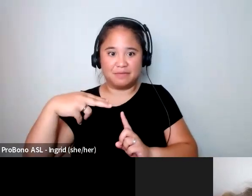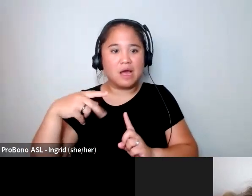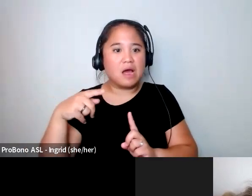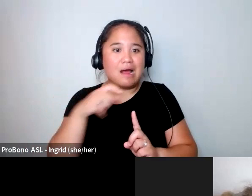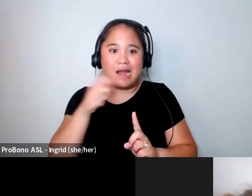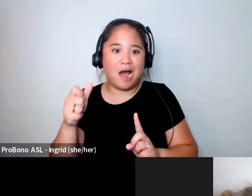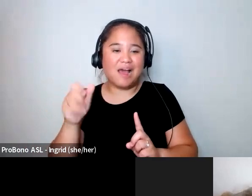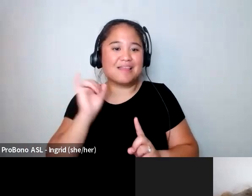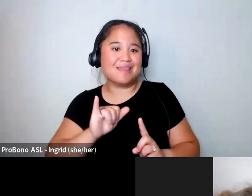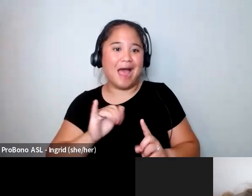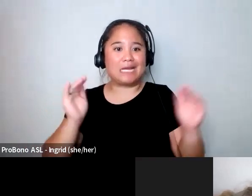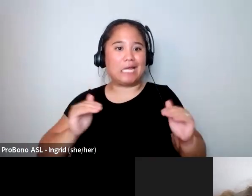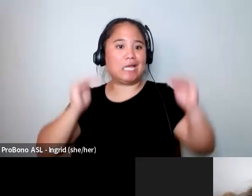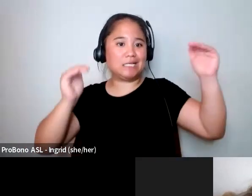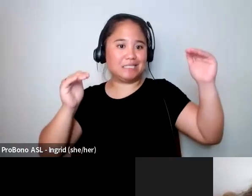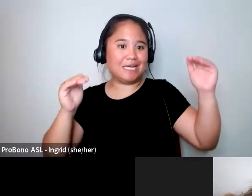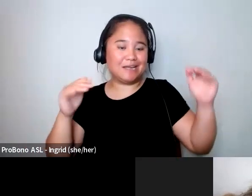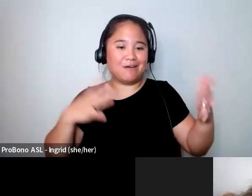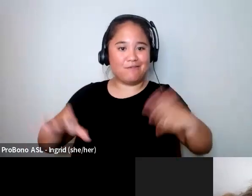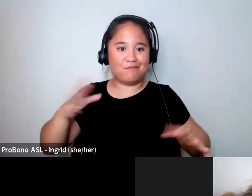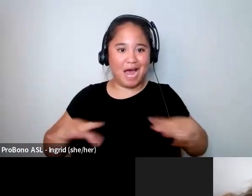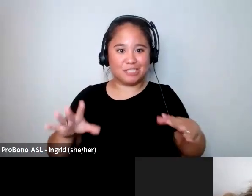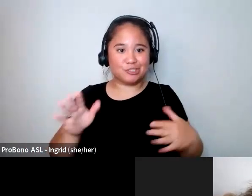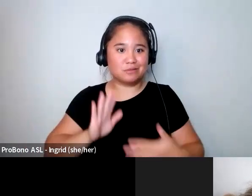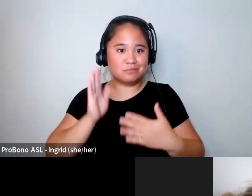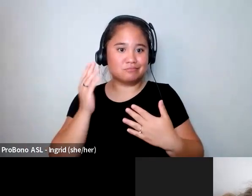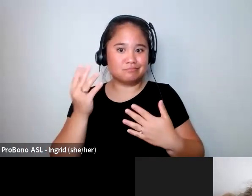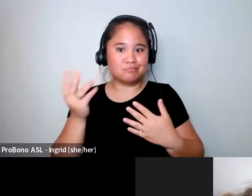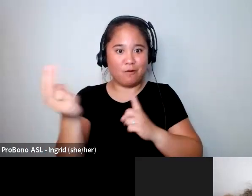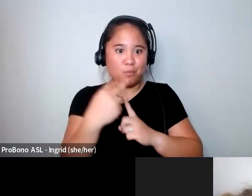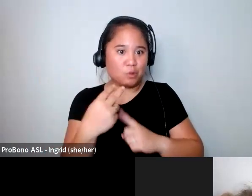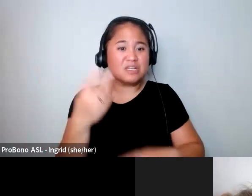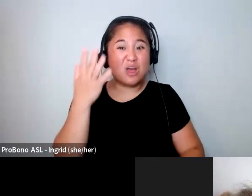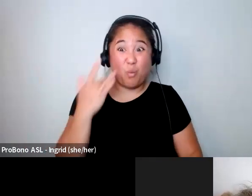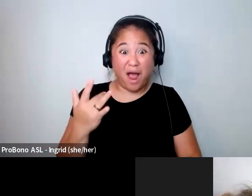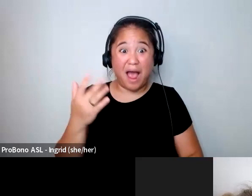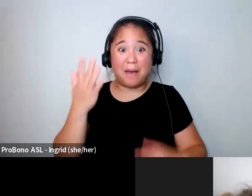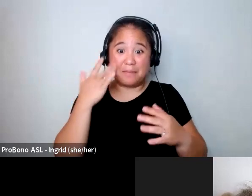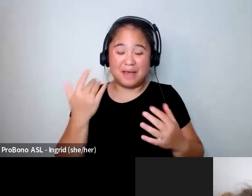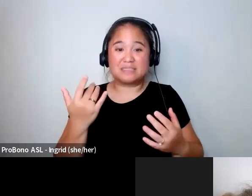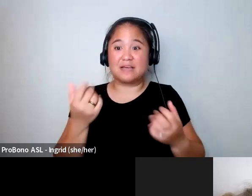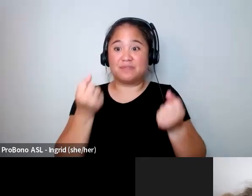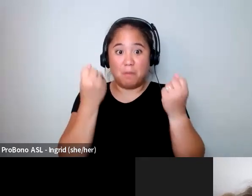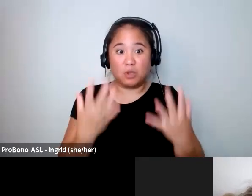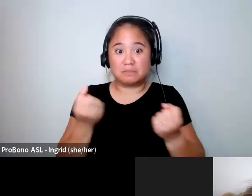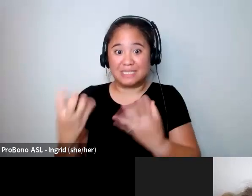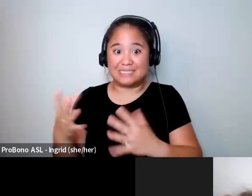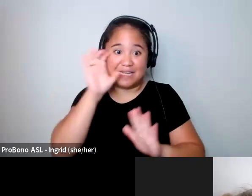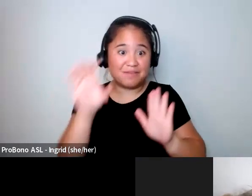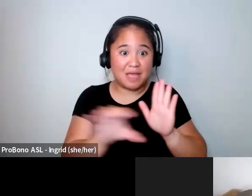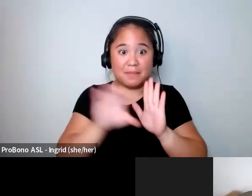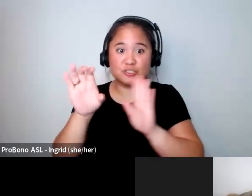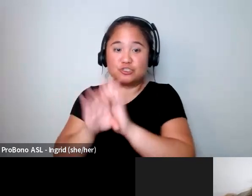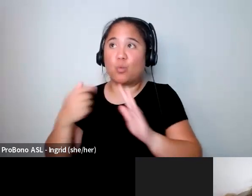in that elite fashionista way and the only reason for that is because of the multiplicity of images that we are